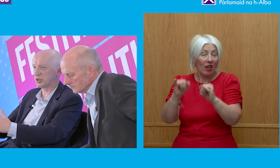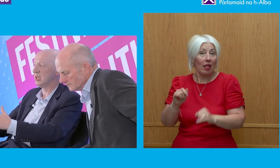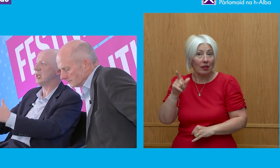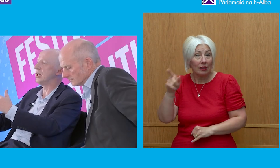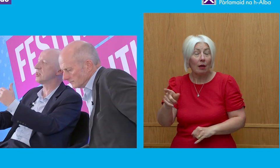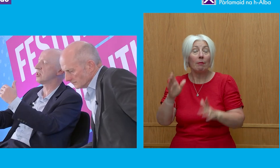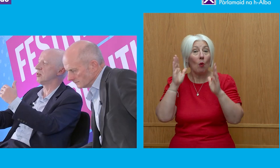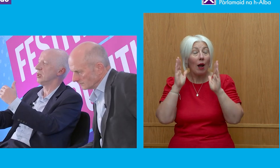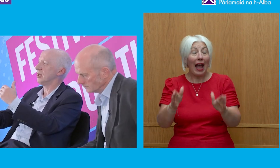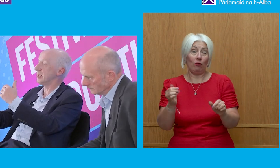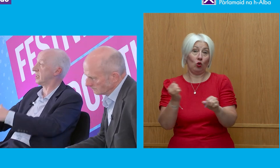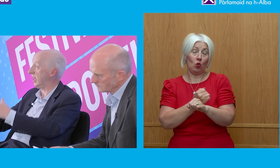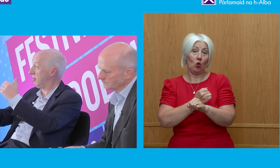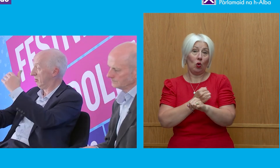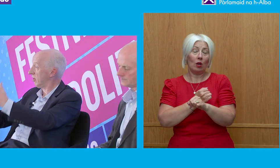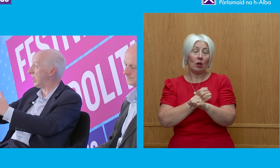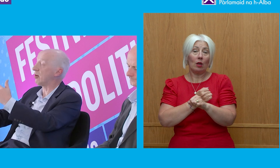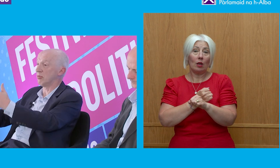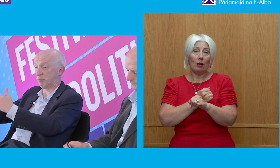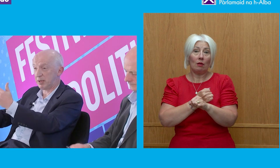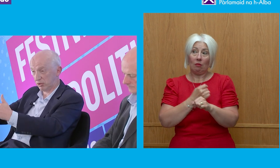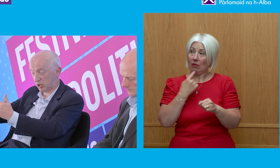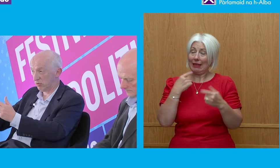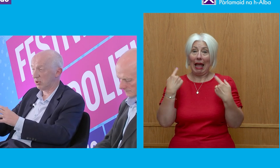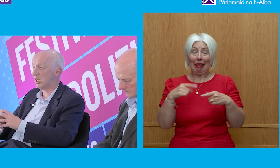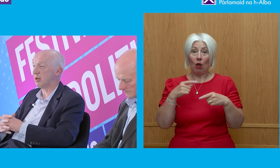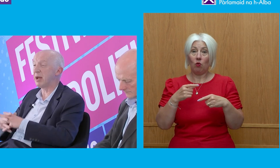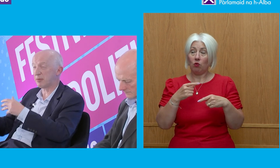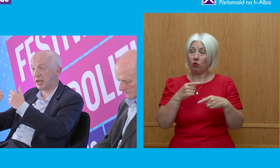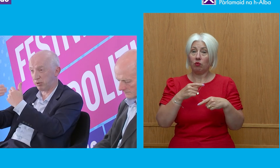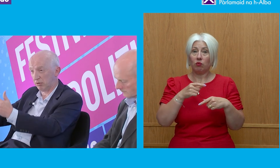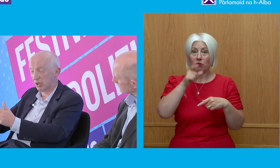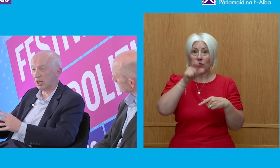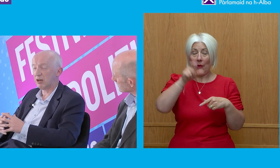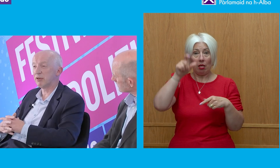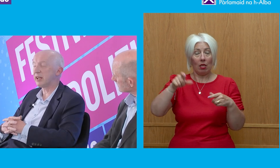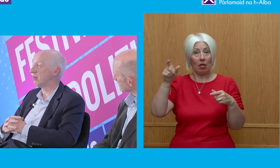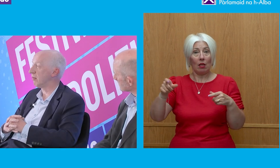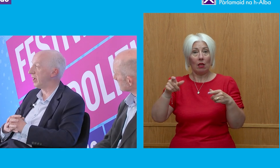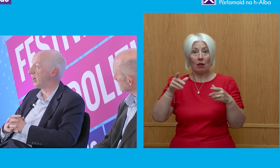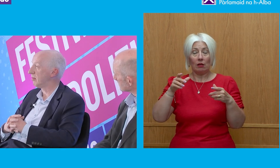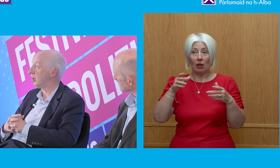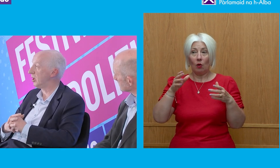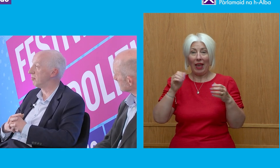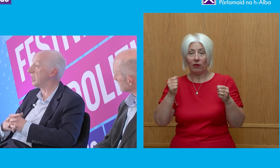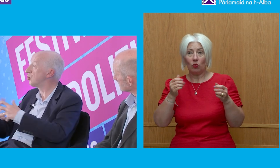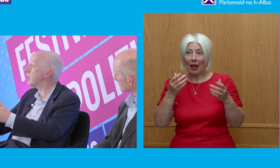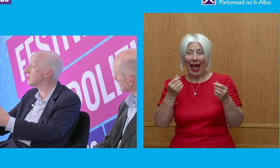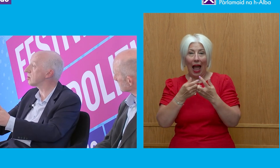of course is to as I say allow people to make people reveal their